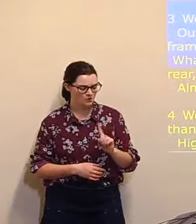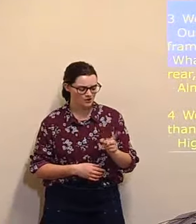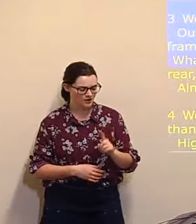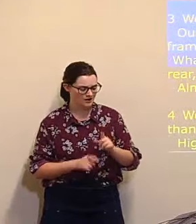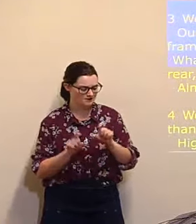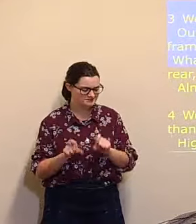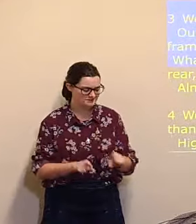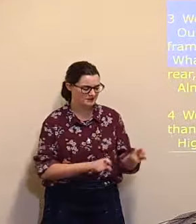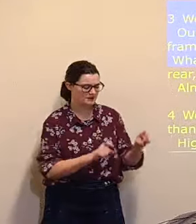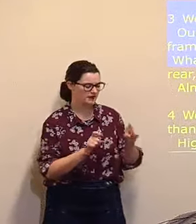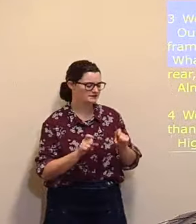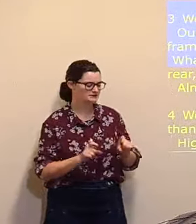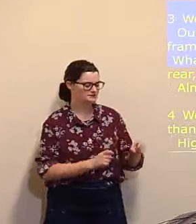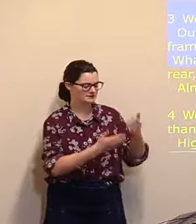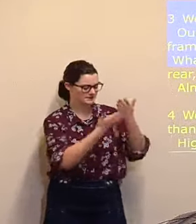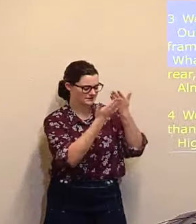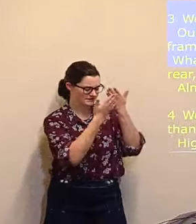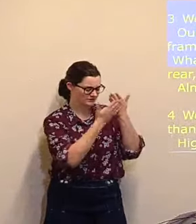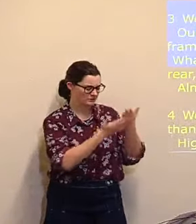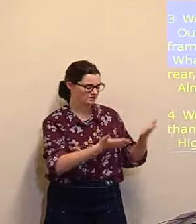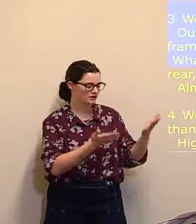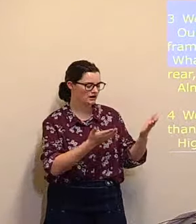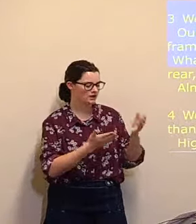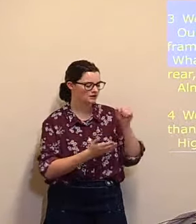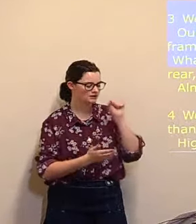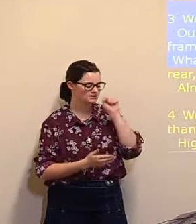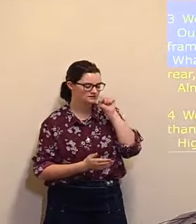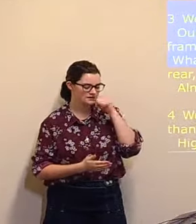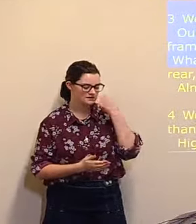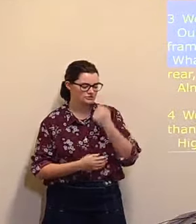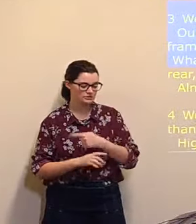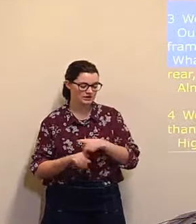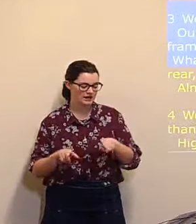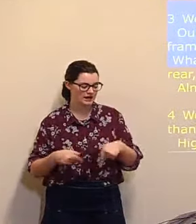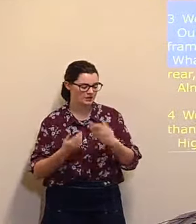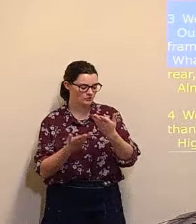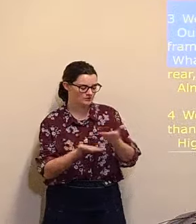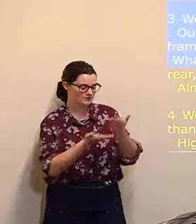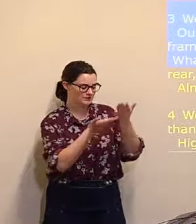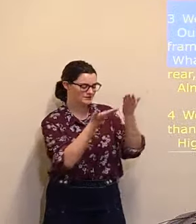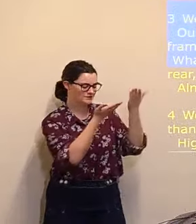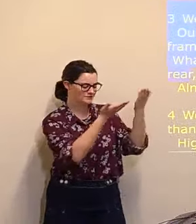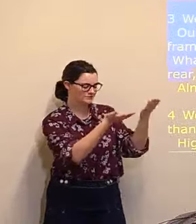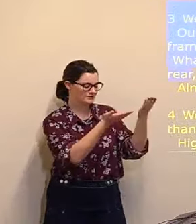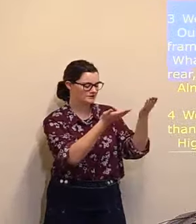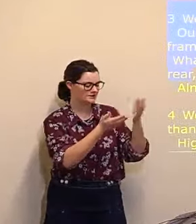What lasting honours shall we wear